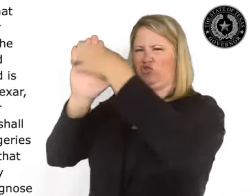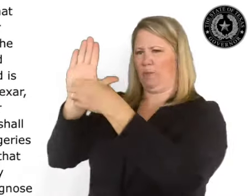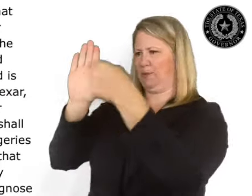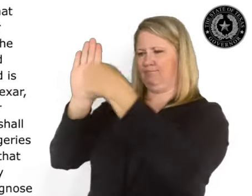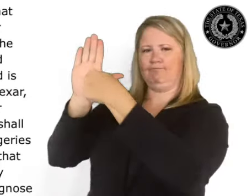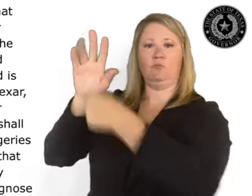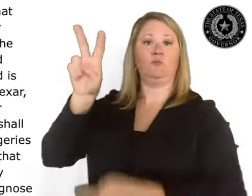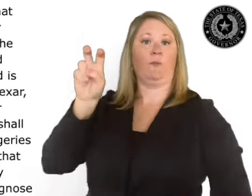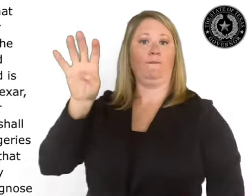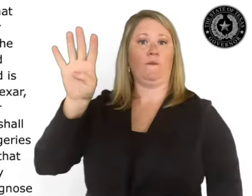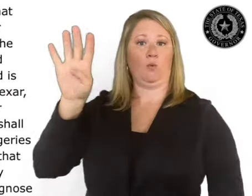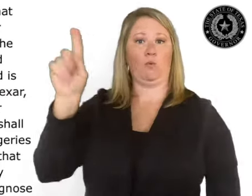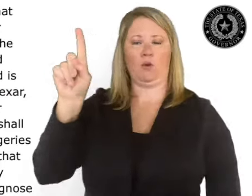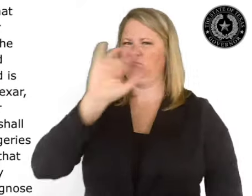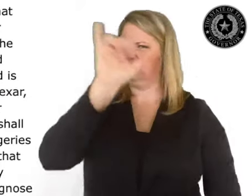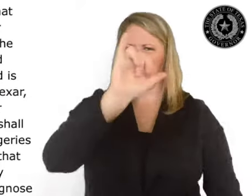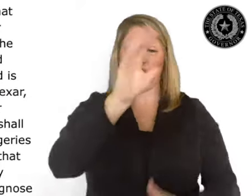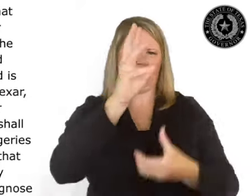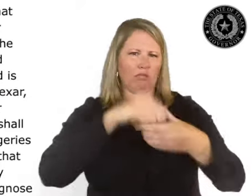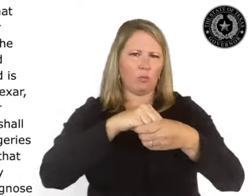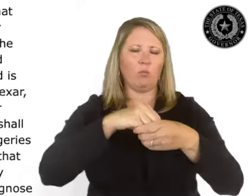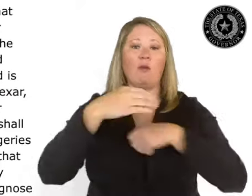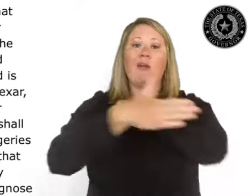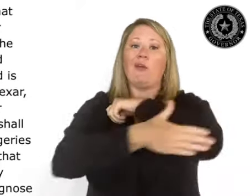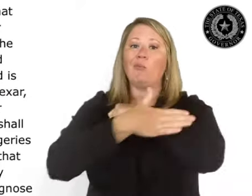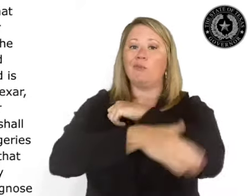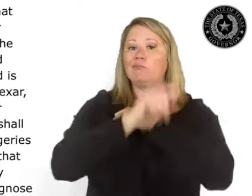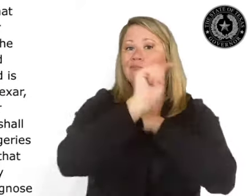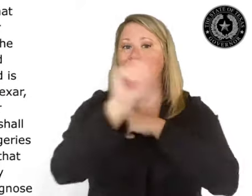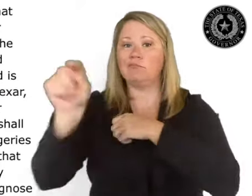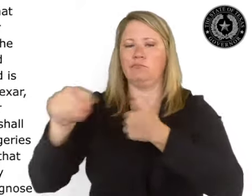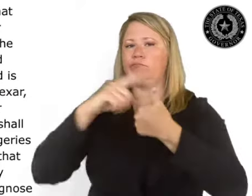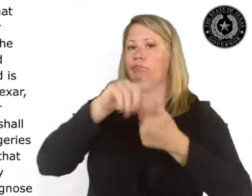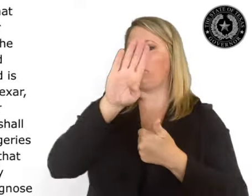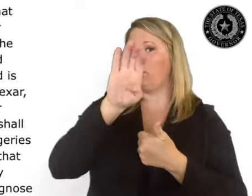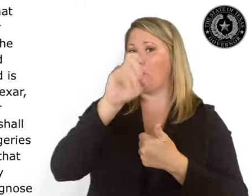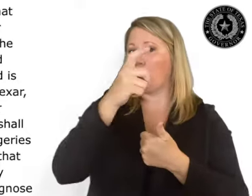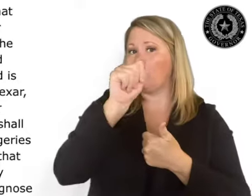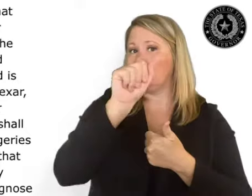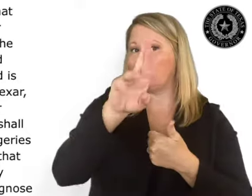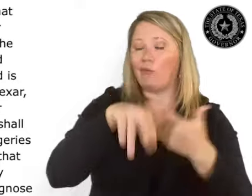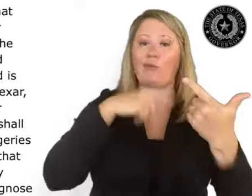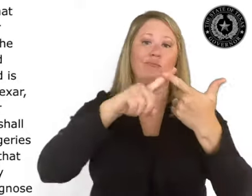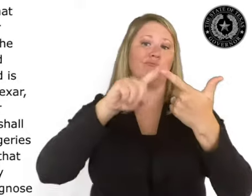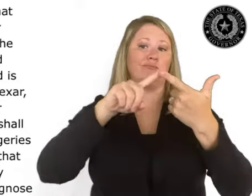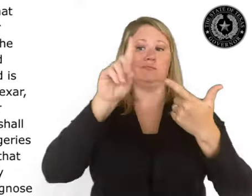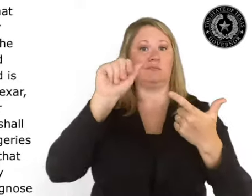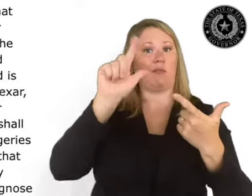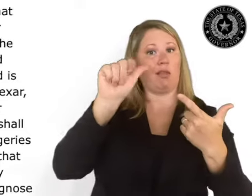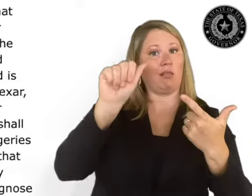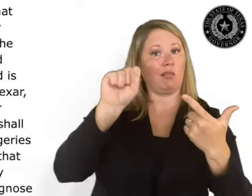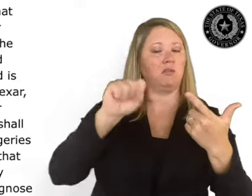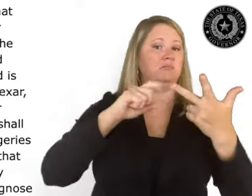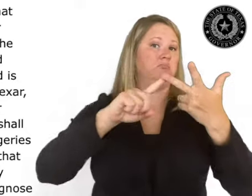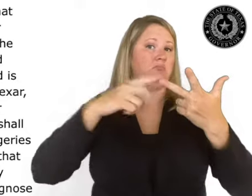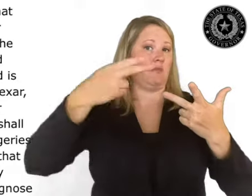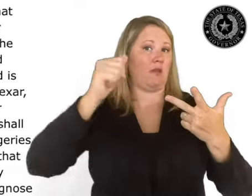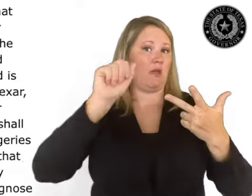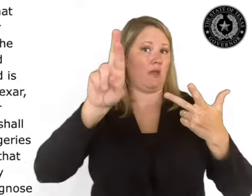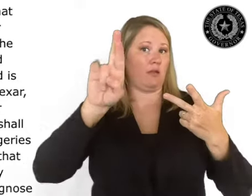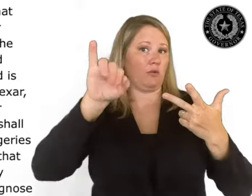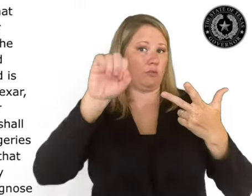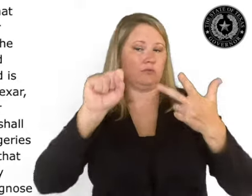located in Bayer, Dallas, Harris, or Travis Counties, shall postpone all surgeries and procedures